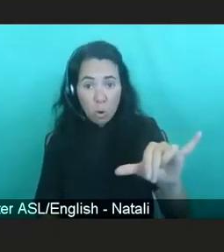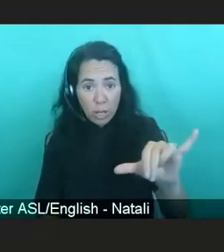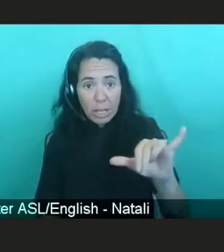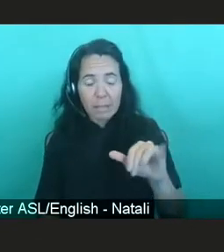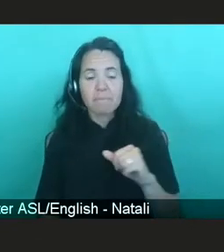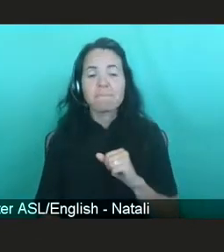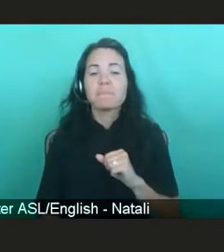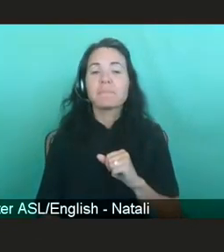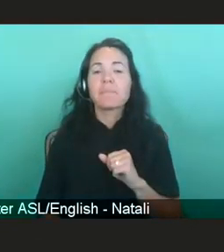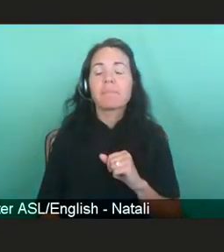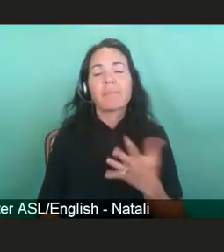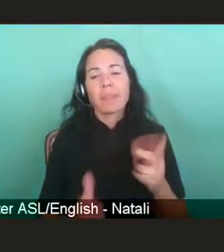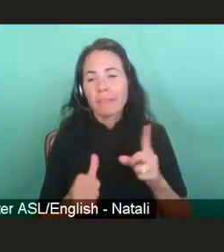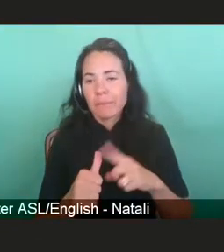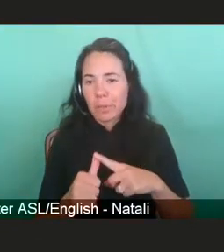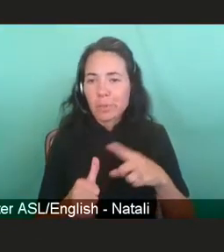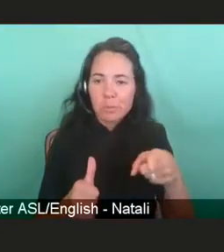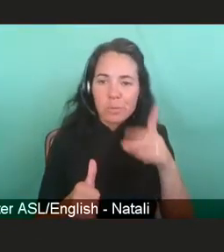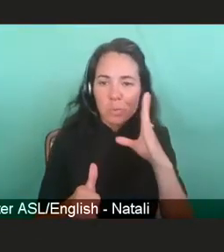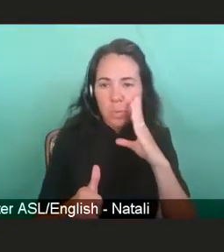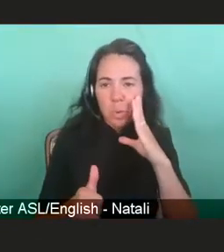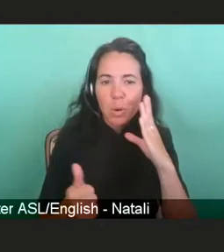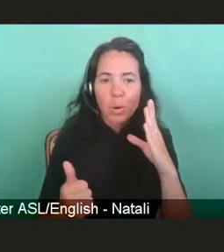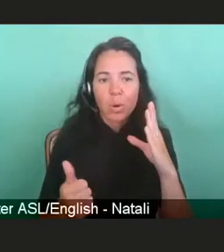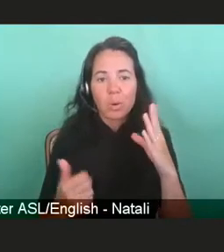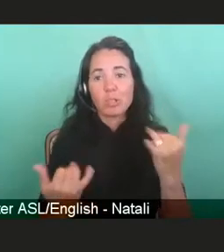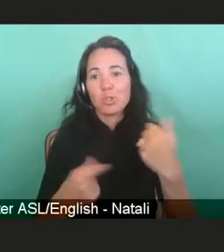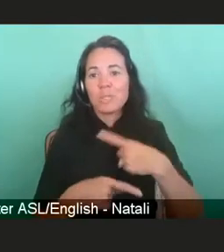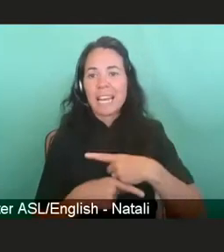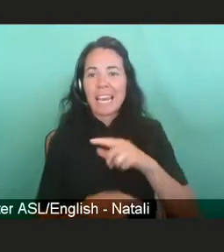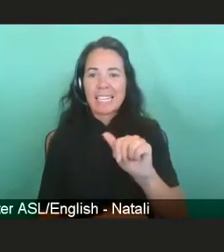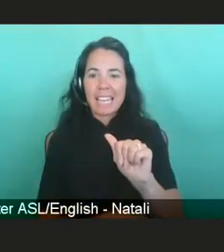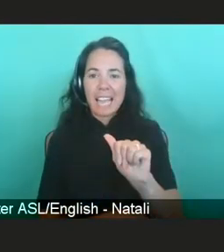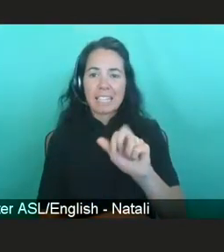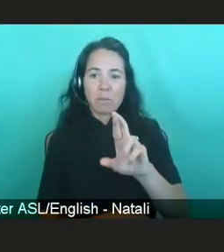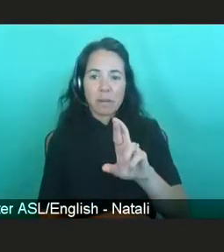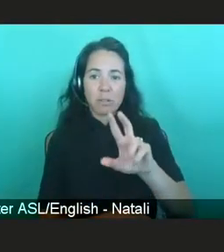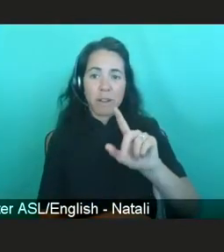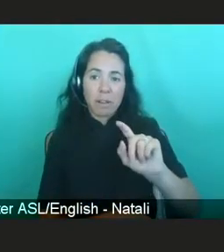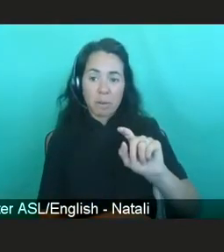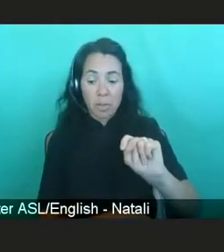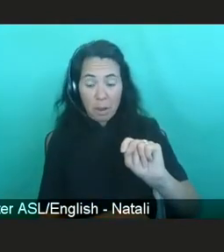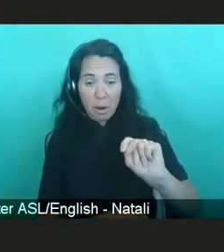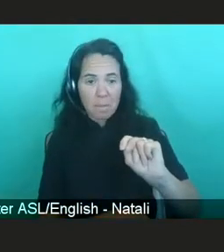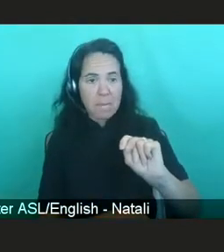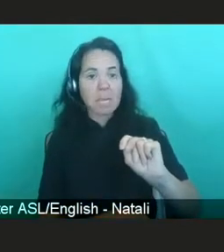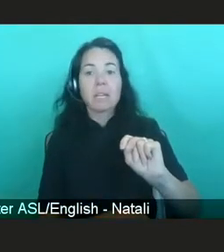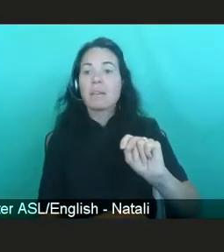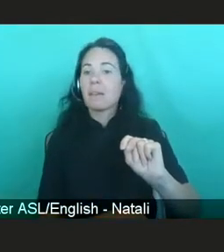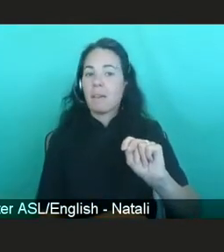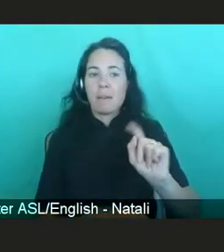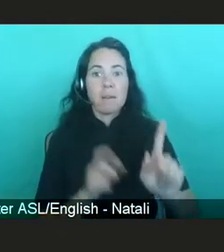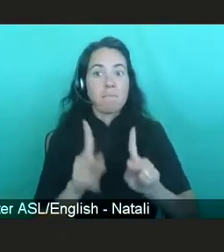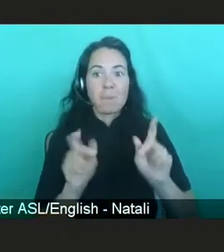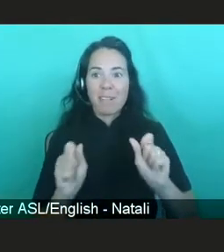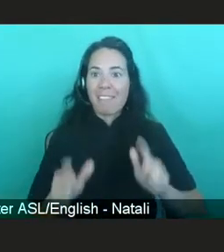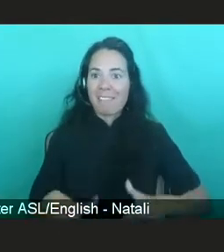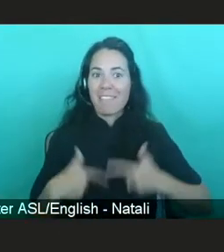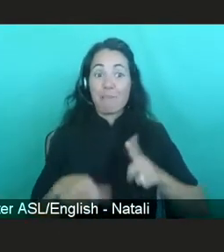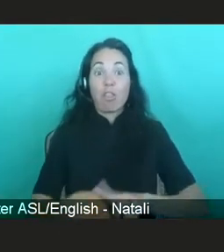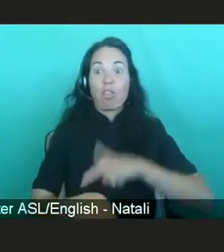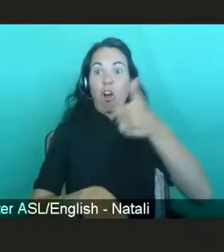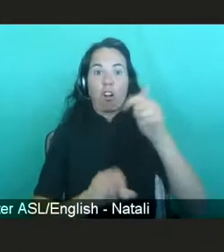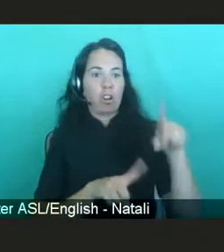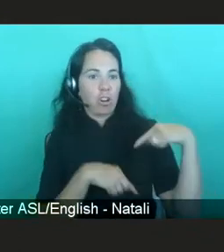everyone knows that thanks to today's antiretroviral treatment, people can live longer than ever. We knew back in 87,